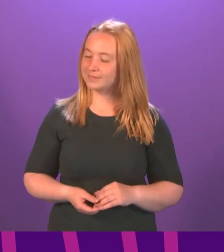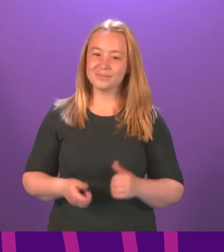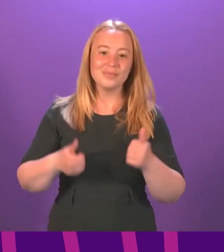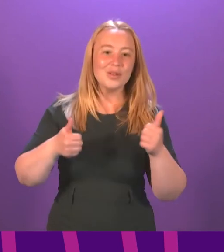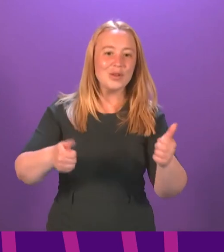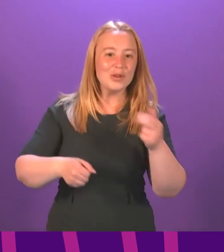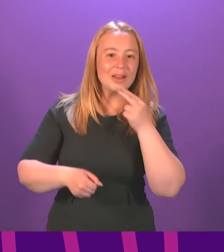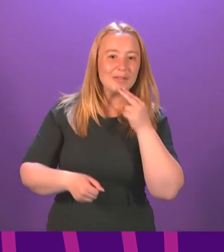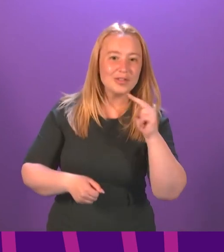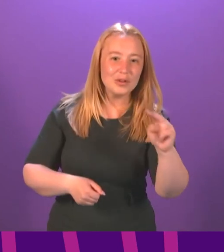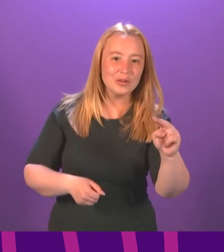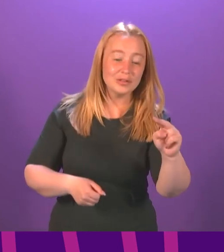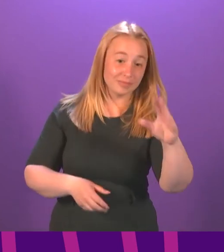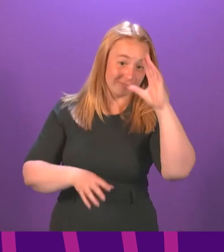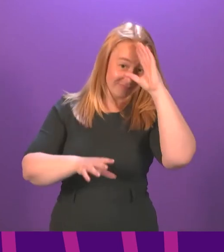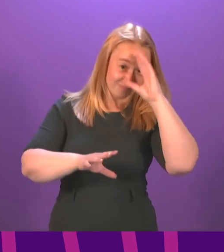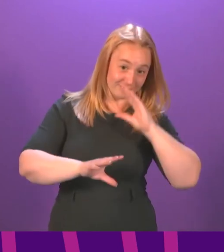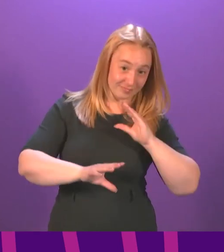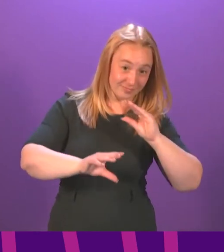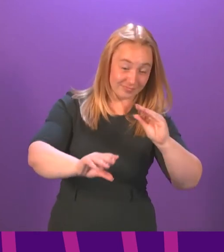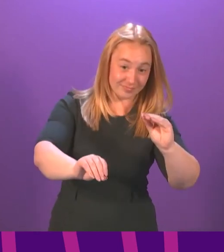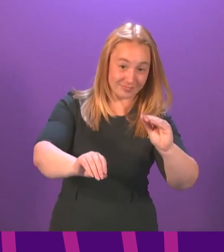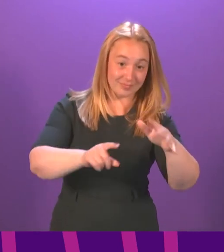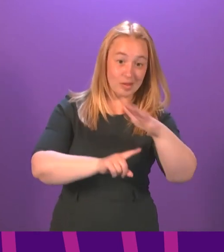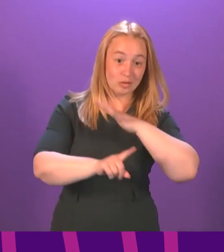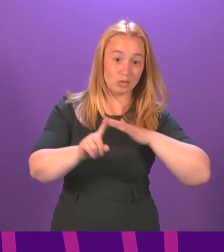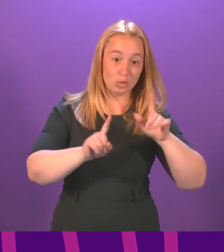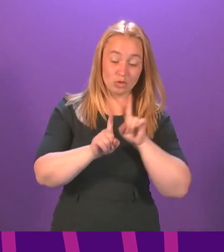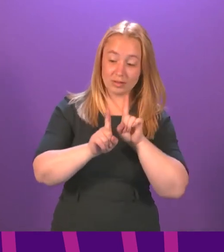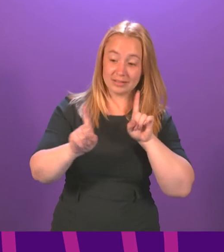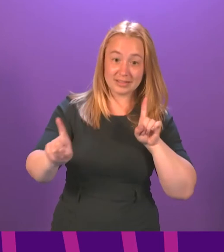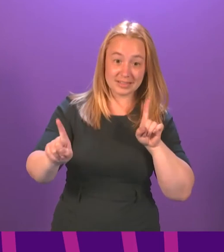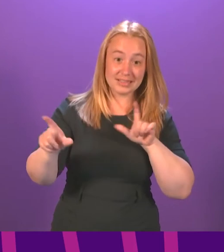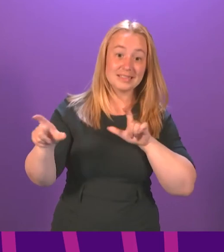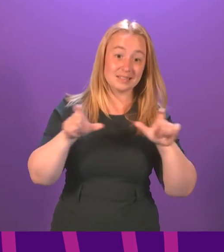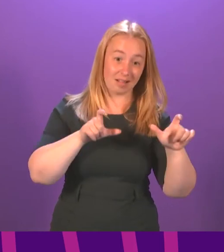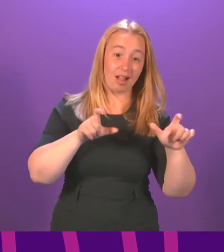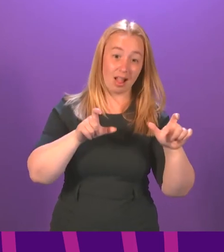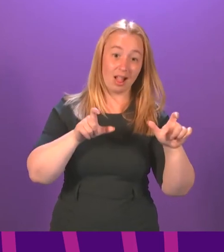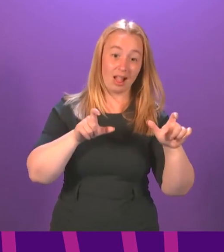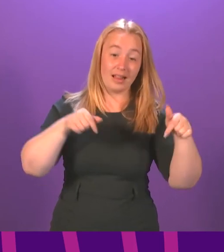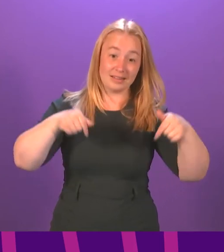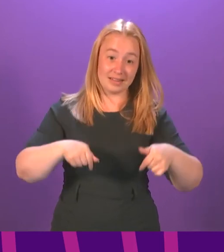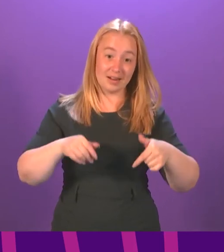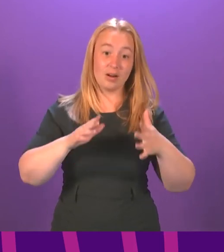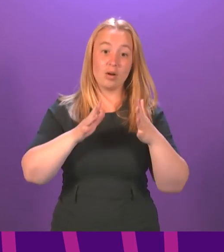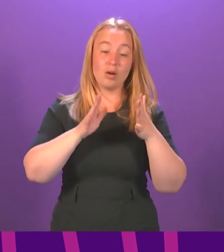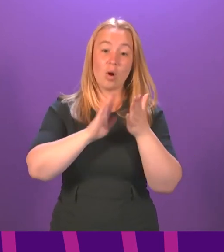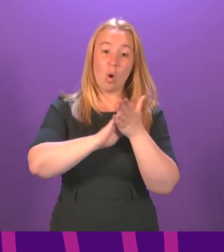Good afternoon. Can I remind members that social distancing measures are in place in the chamber and across the Holyrood campus.